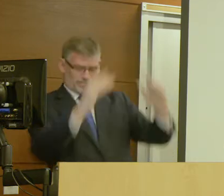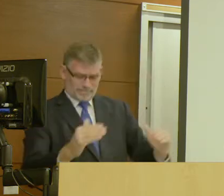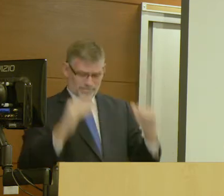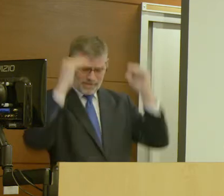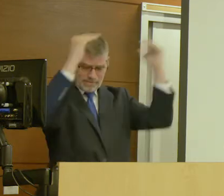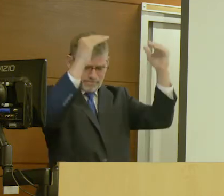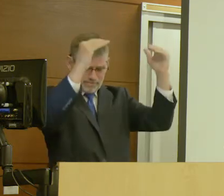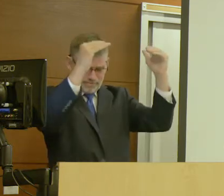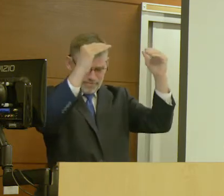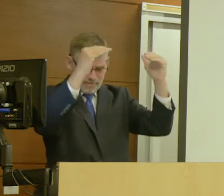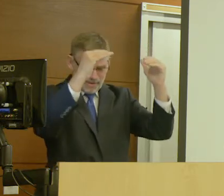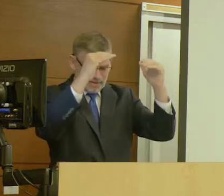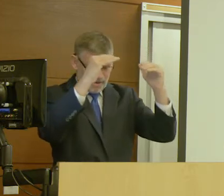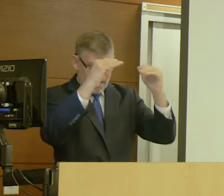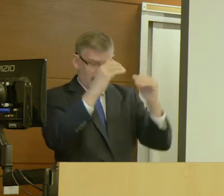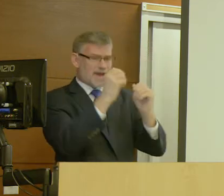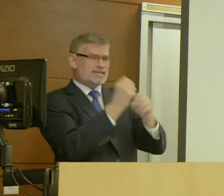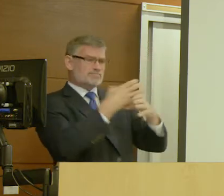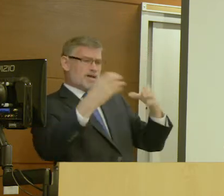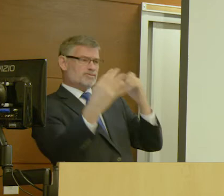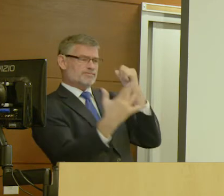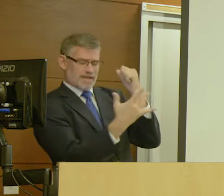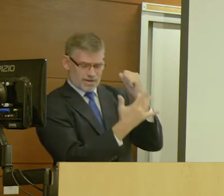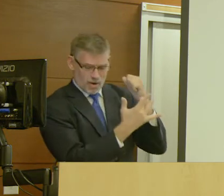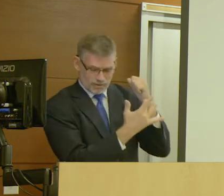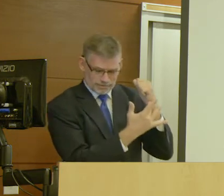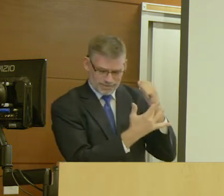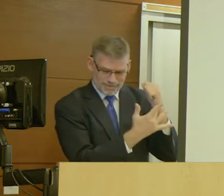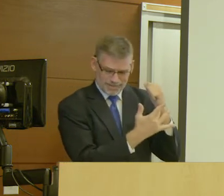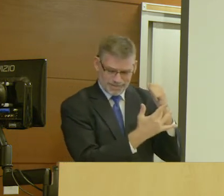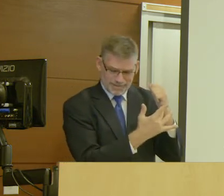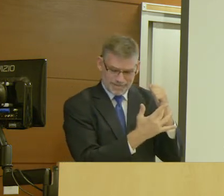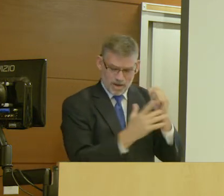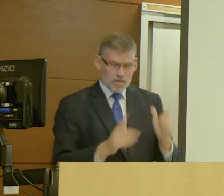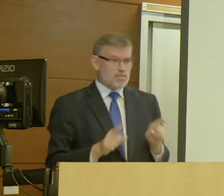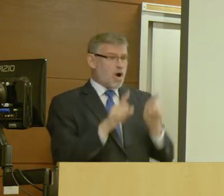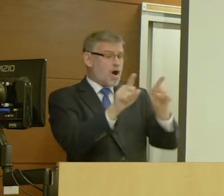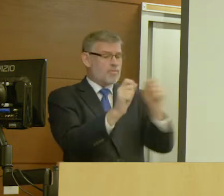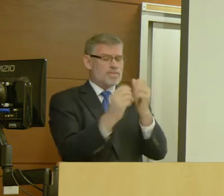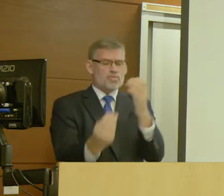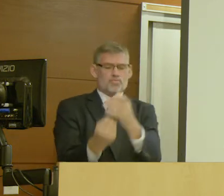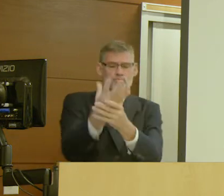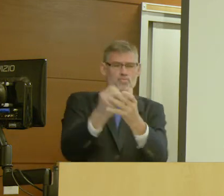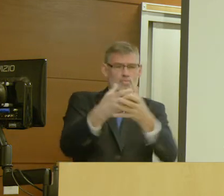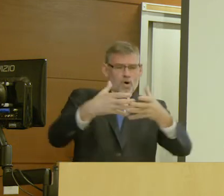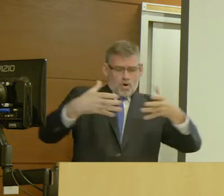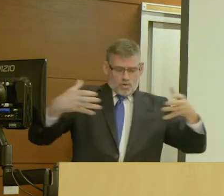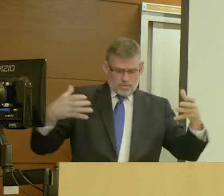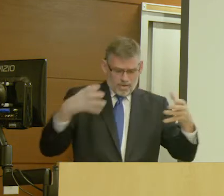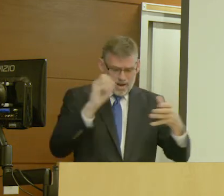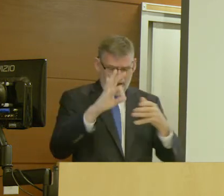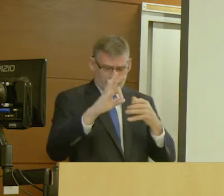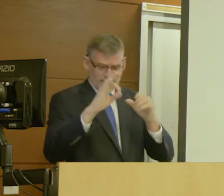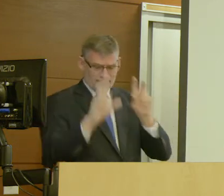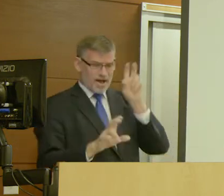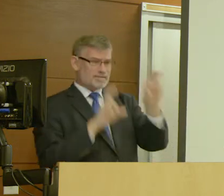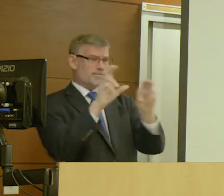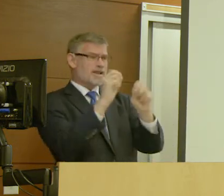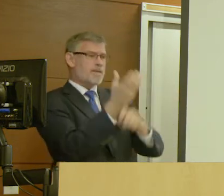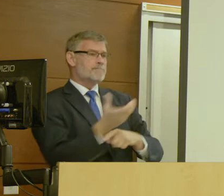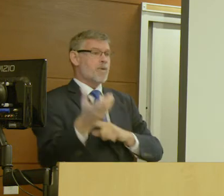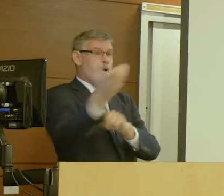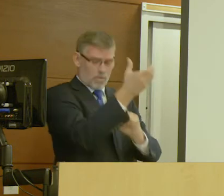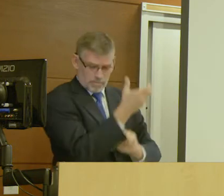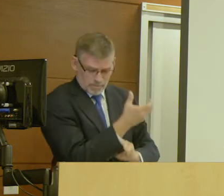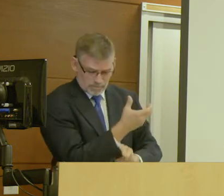This innovation also has the goal of expanding technologies in parallel to